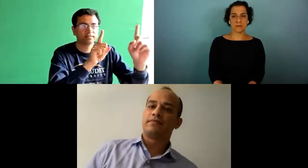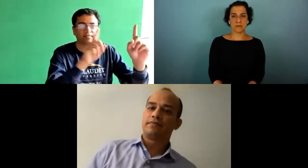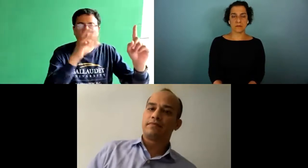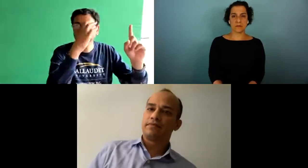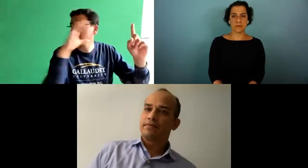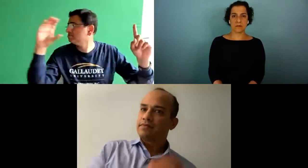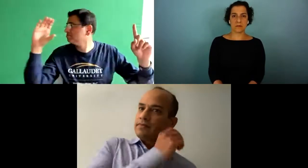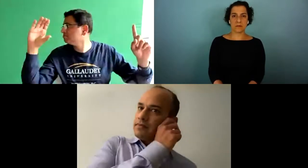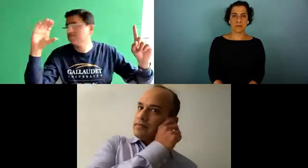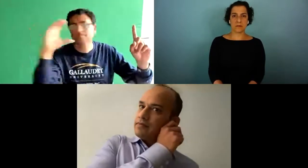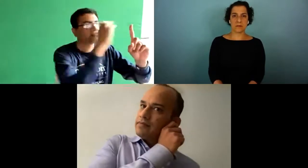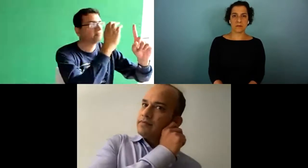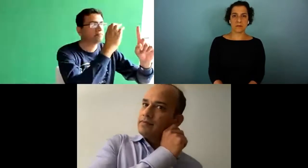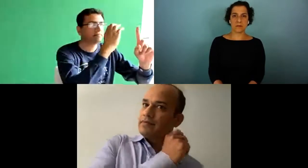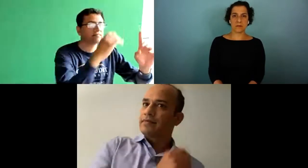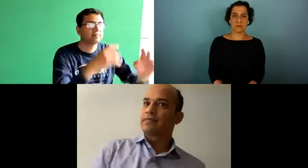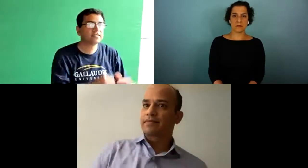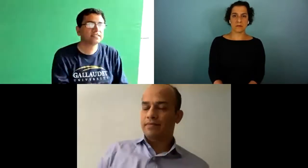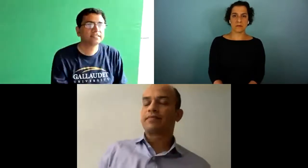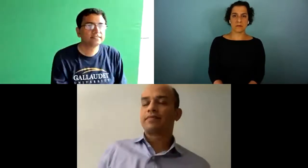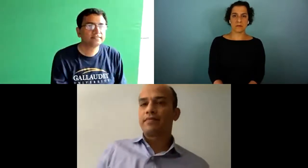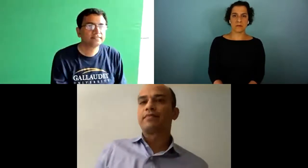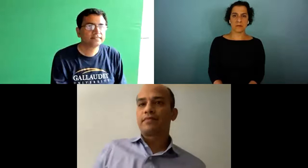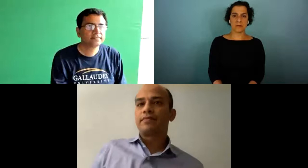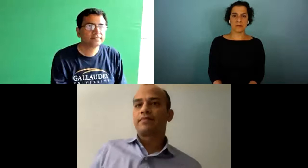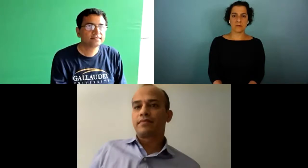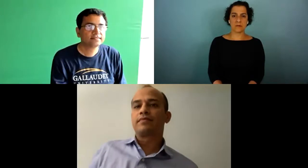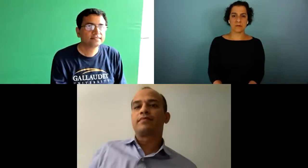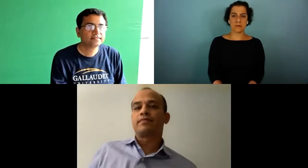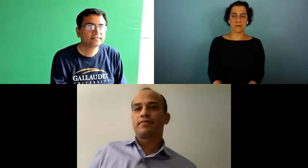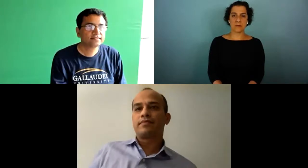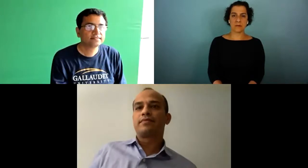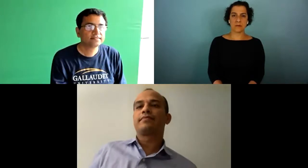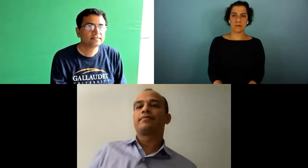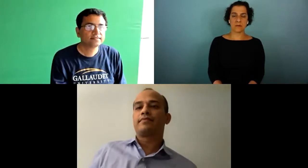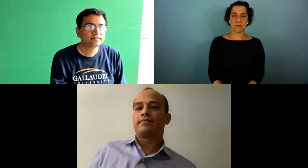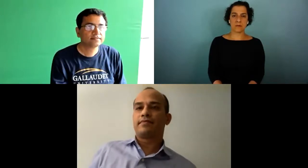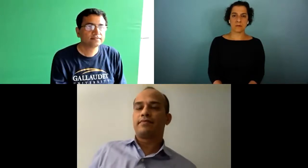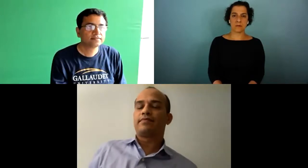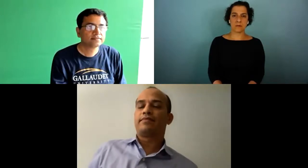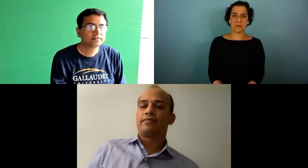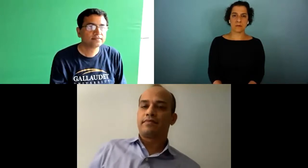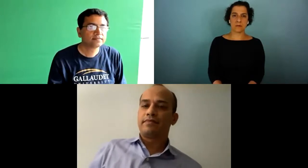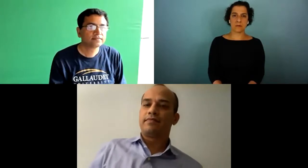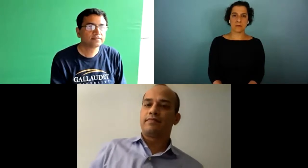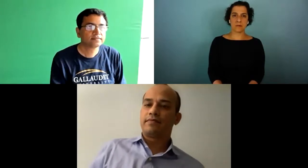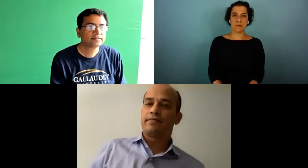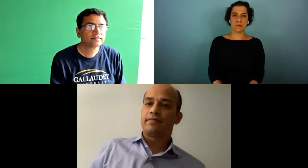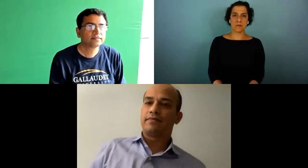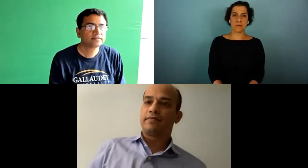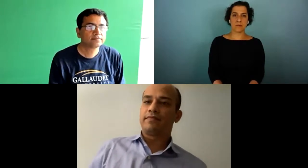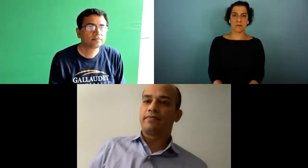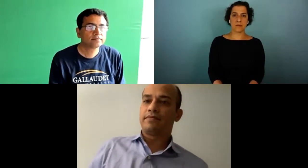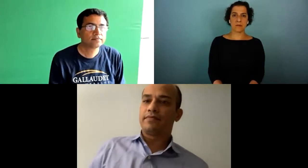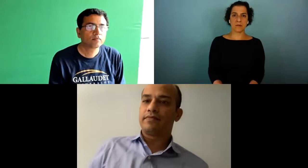be the opposite that you could leave the input fixed in the environment and it would not be yoked to the